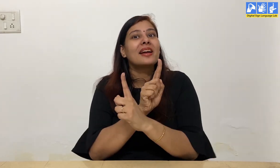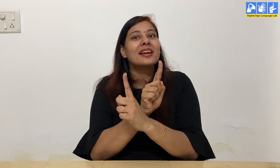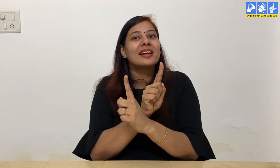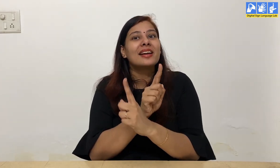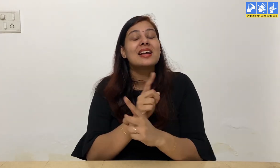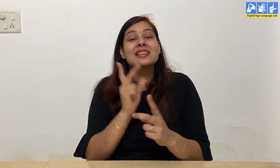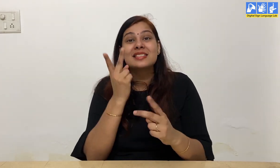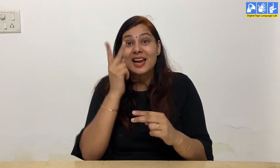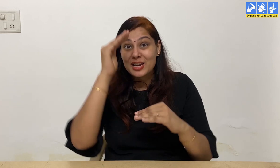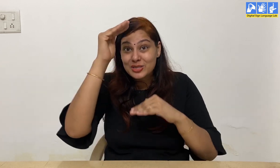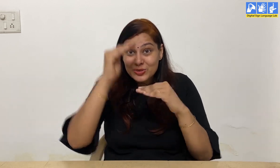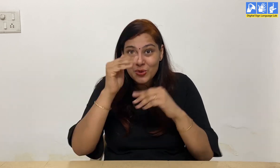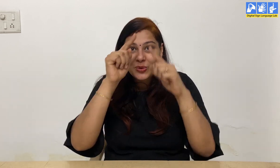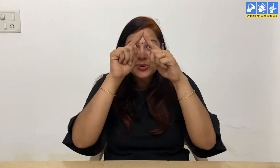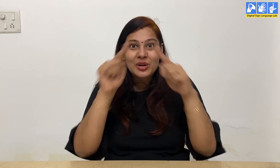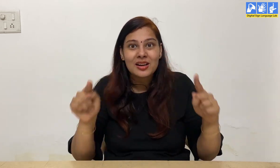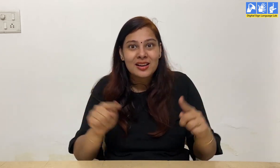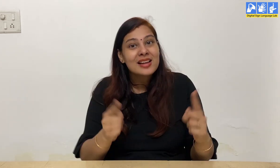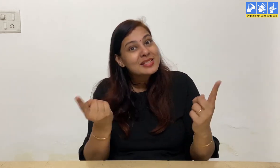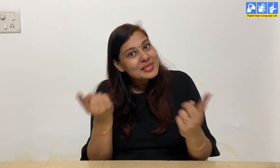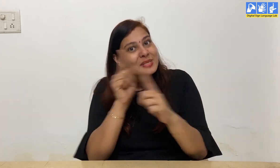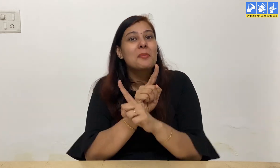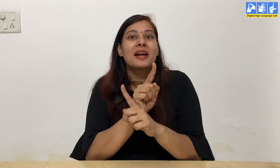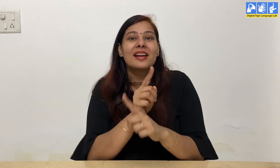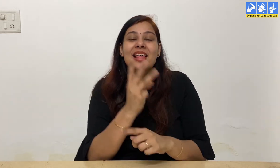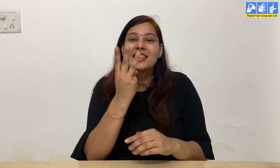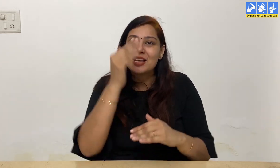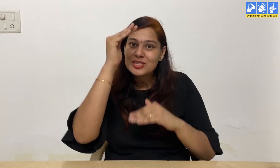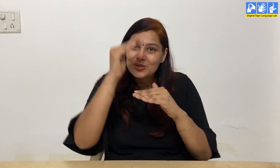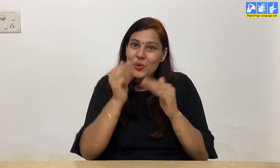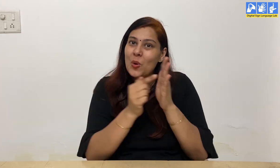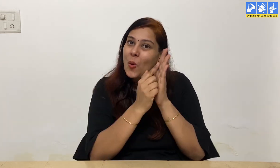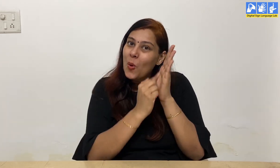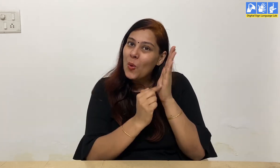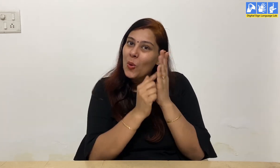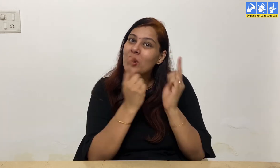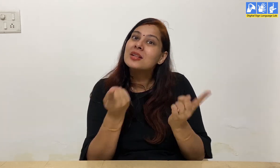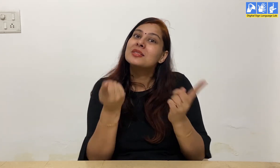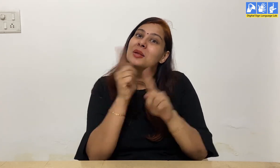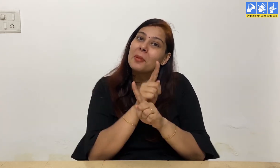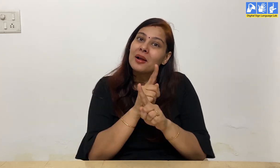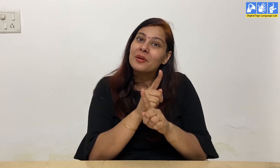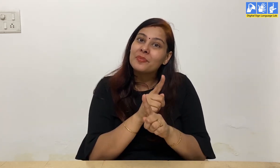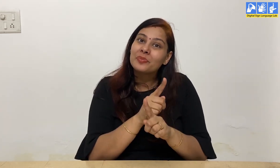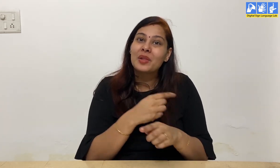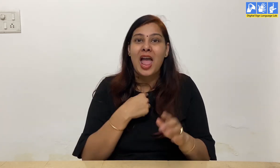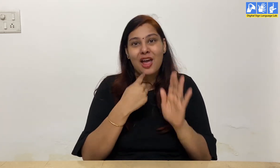So when we move to the next rhombus we will interchange the lines. And in the circle also we will paint the other lines.